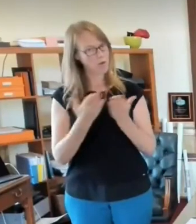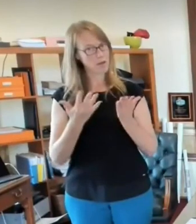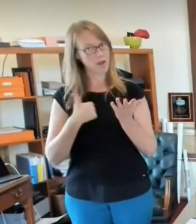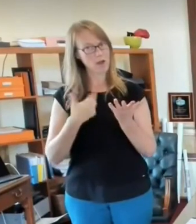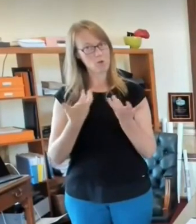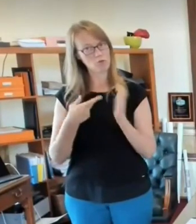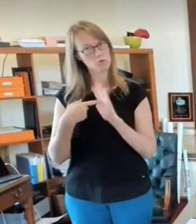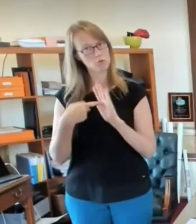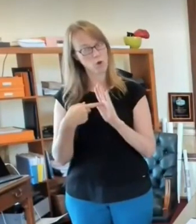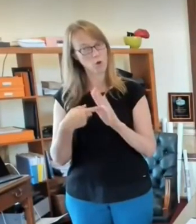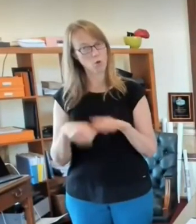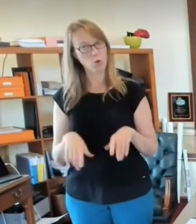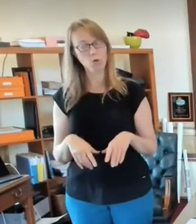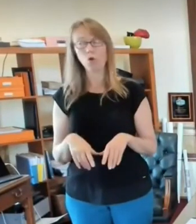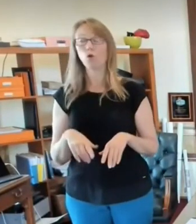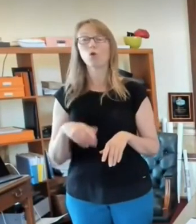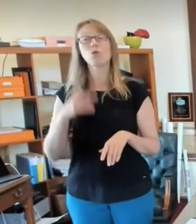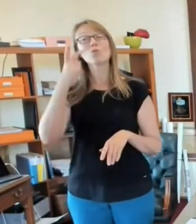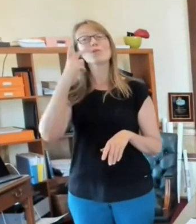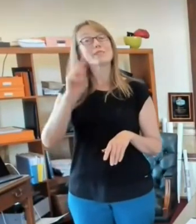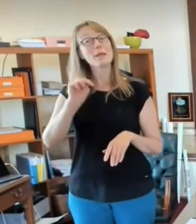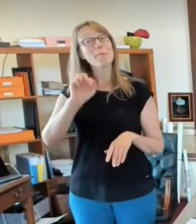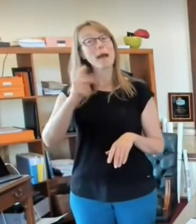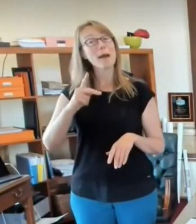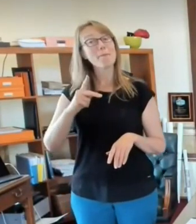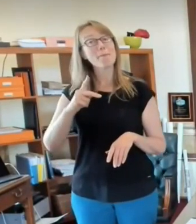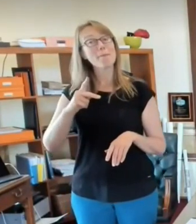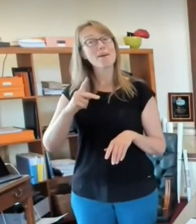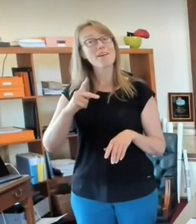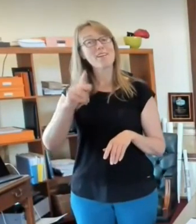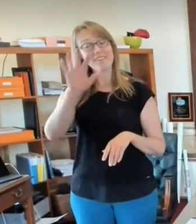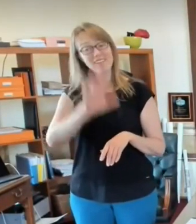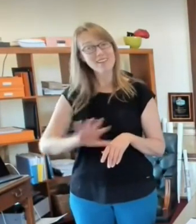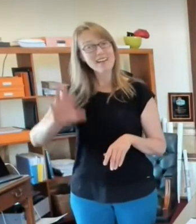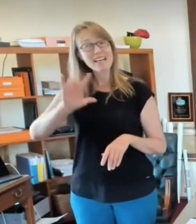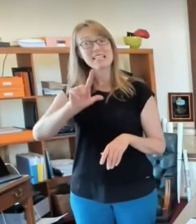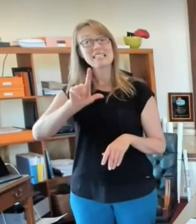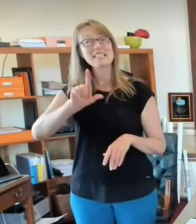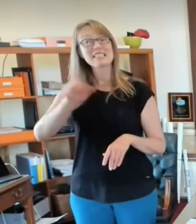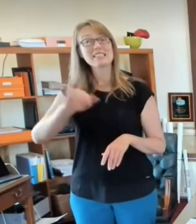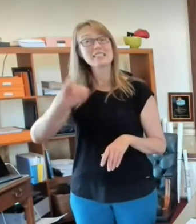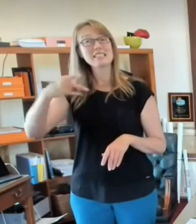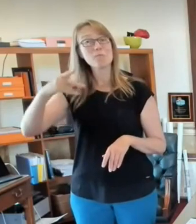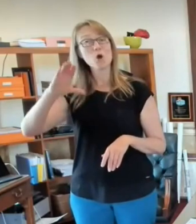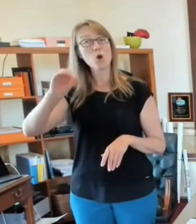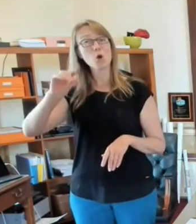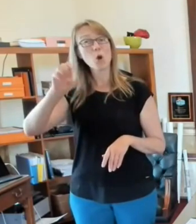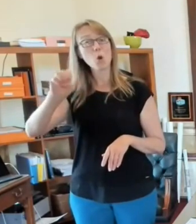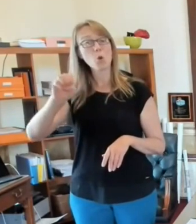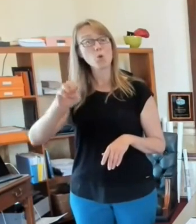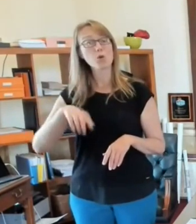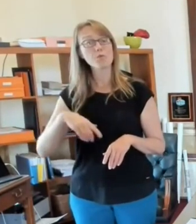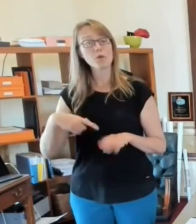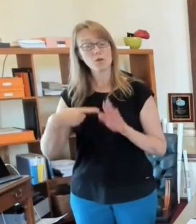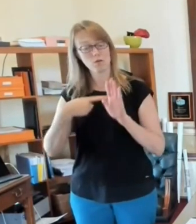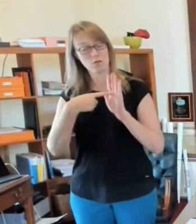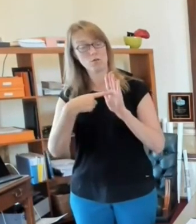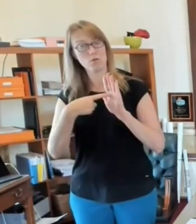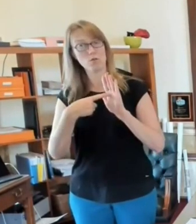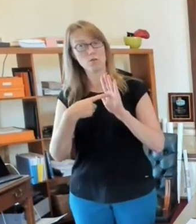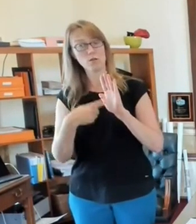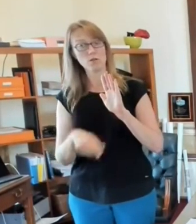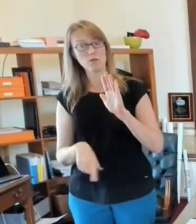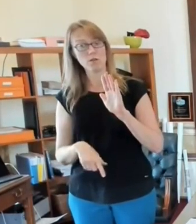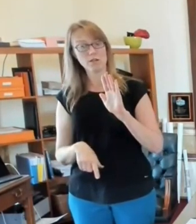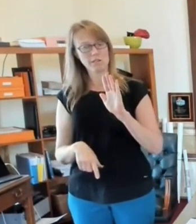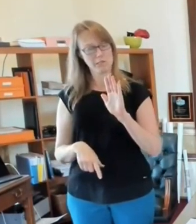If you look at the zip code map, what you will see here is that, oh shoot, what zip code is that?